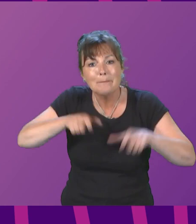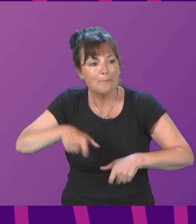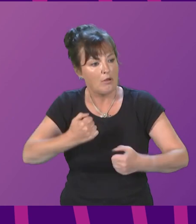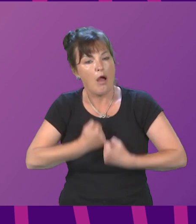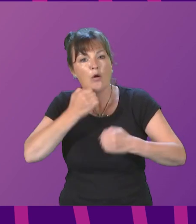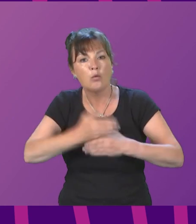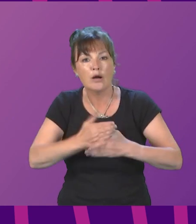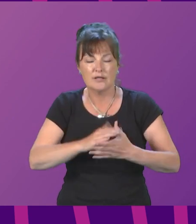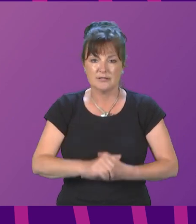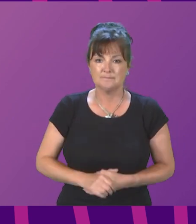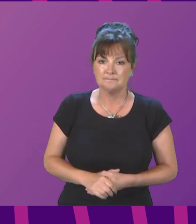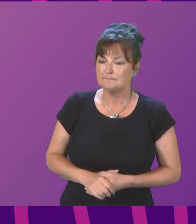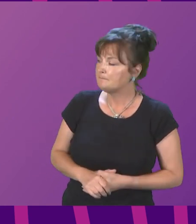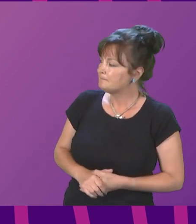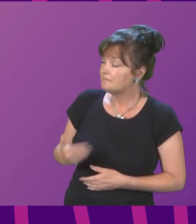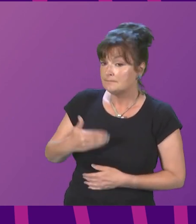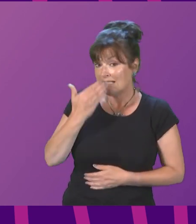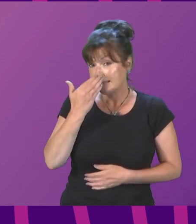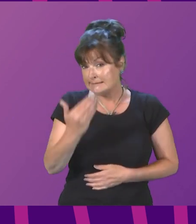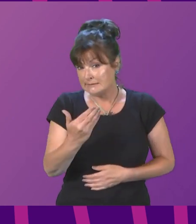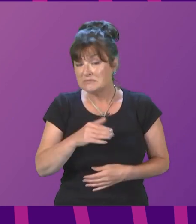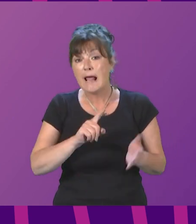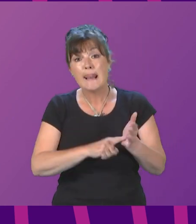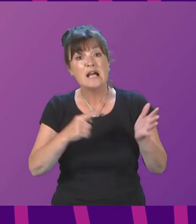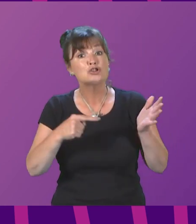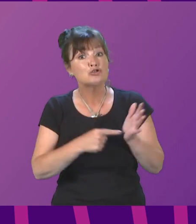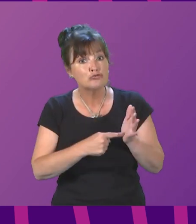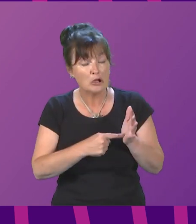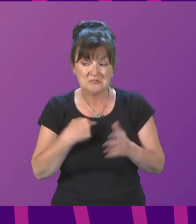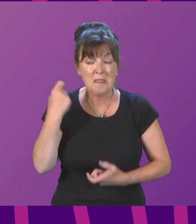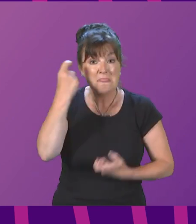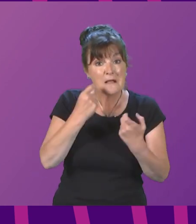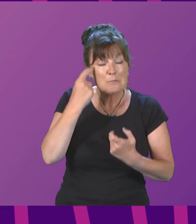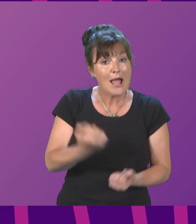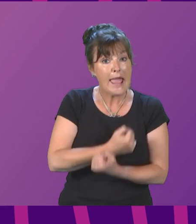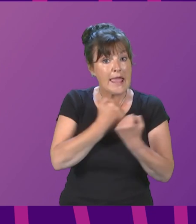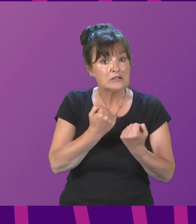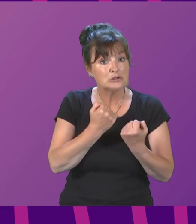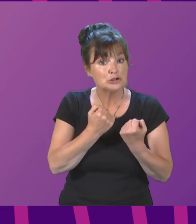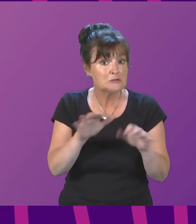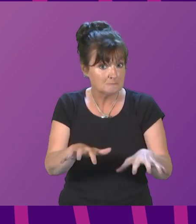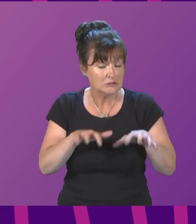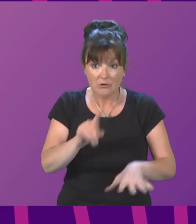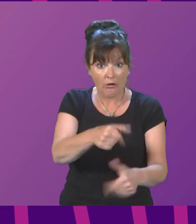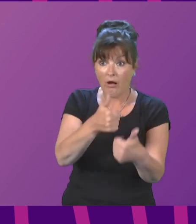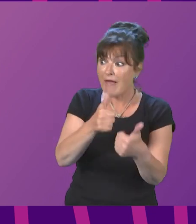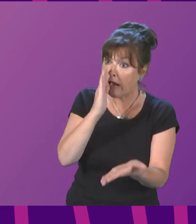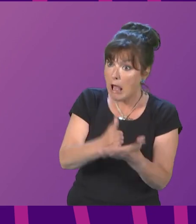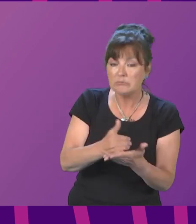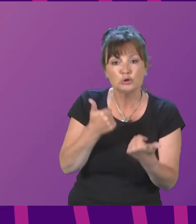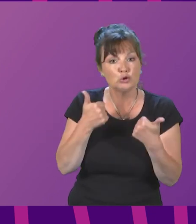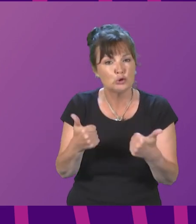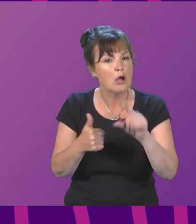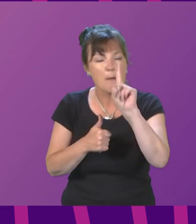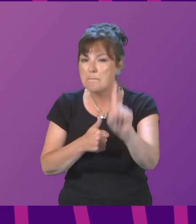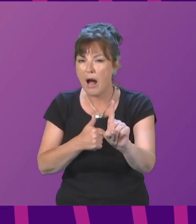that LizTrust is considering an energy price freeze are accurate, this is welcome. But the costs must not simply